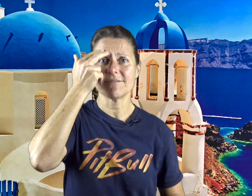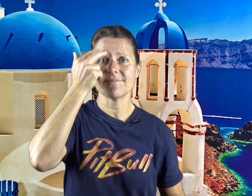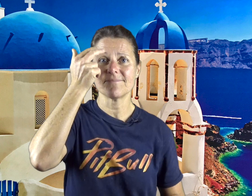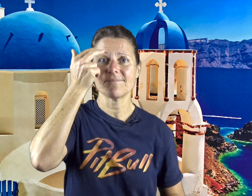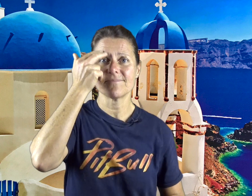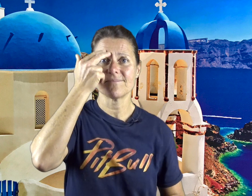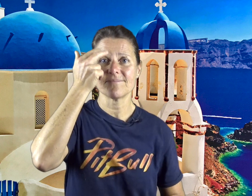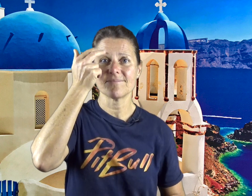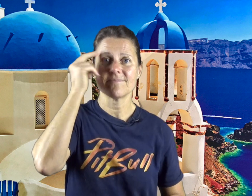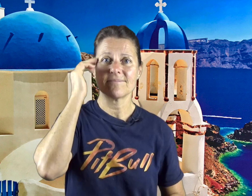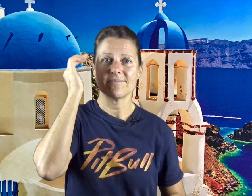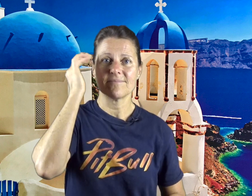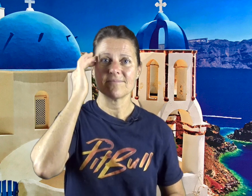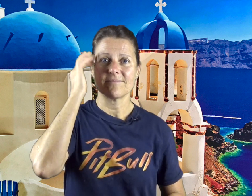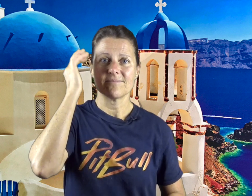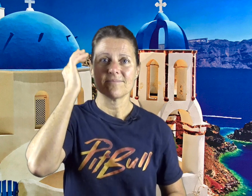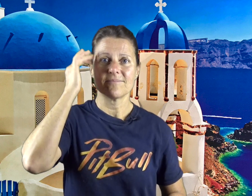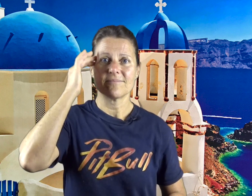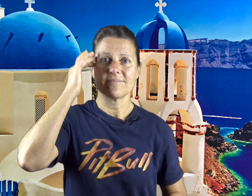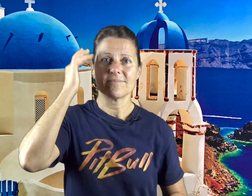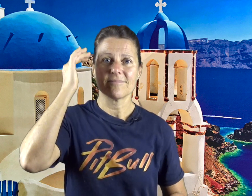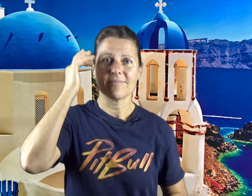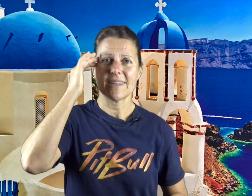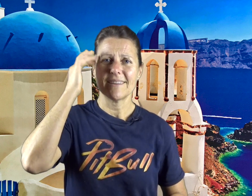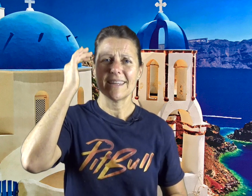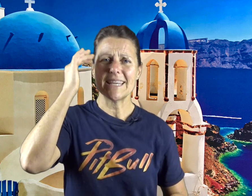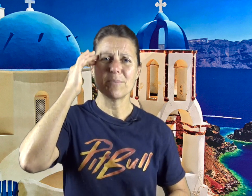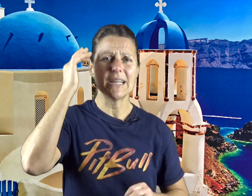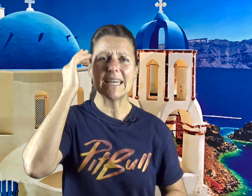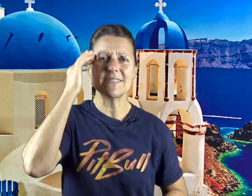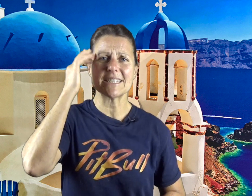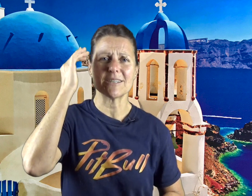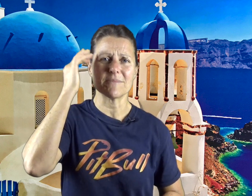these belief systems